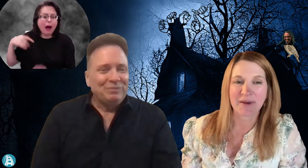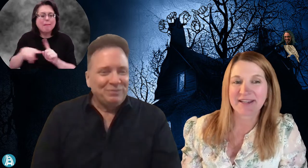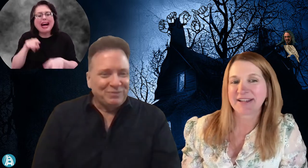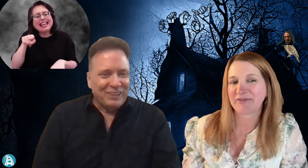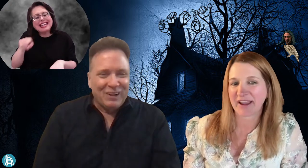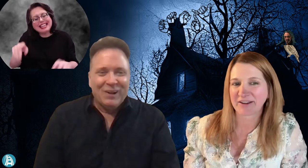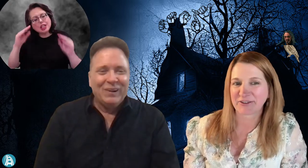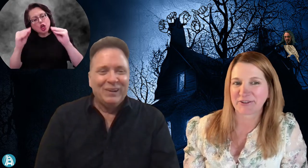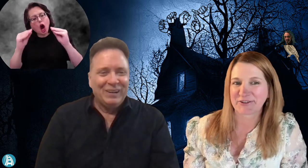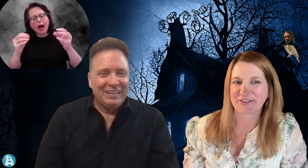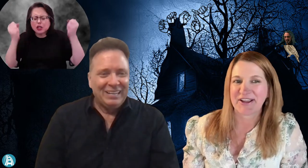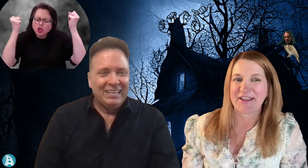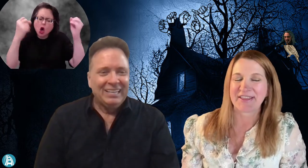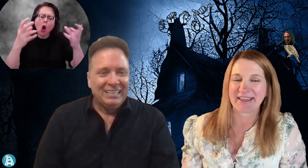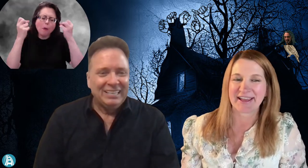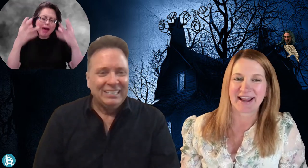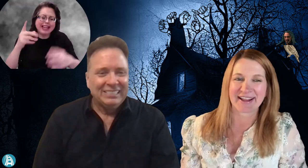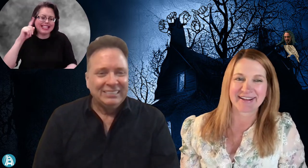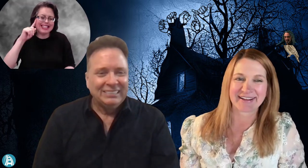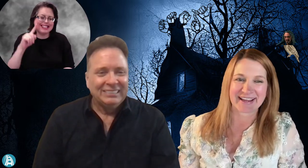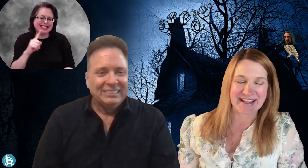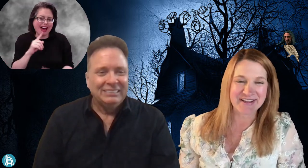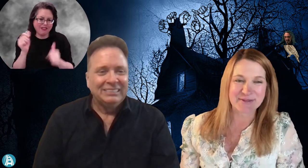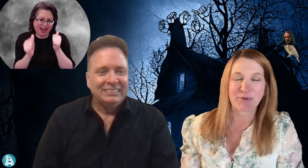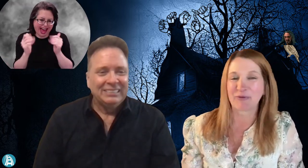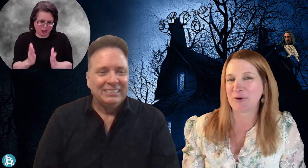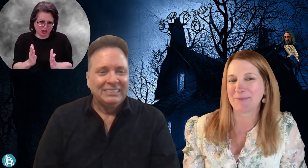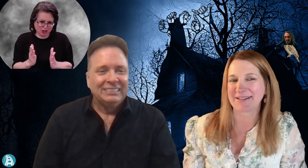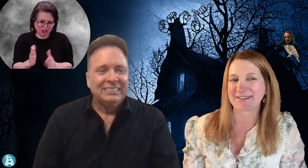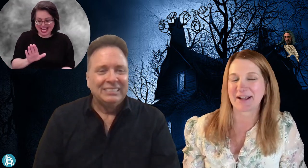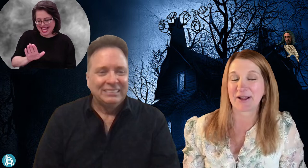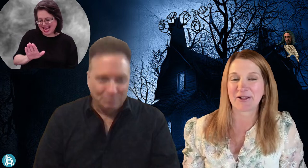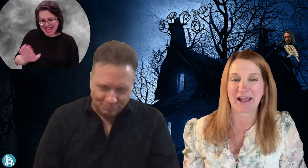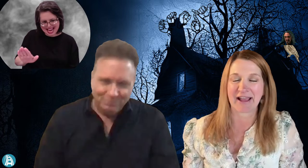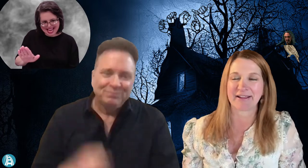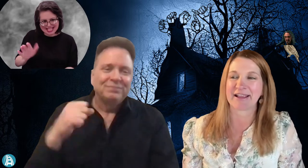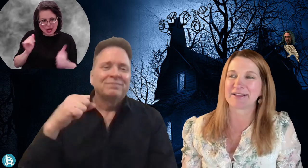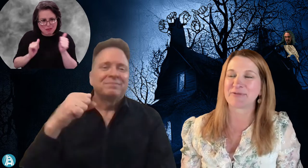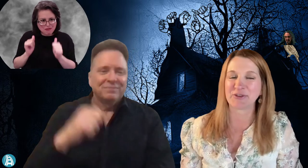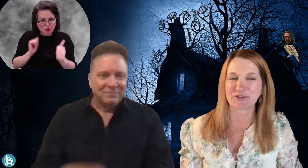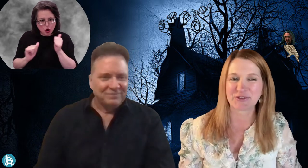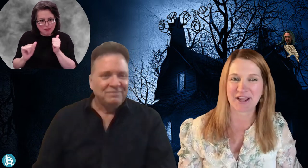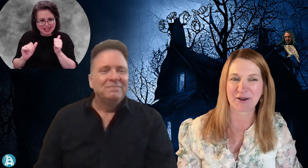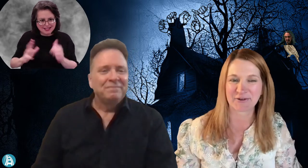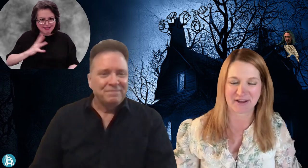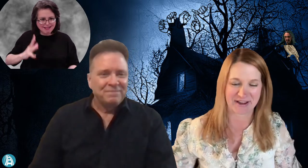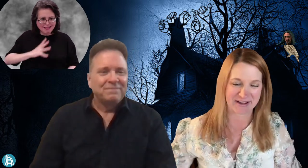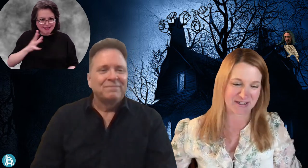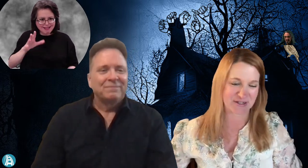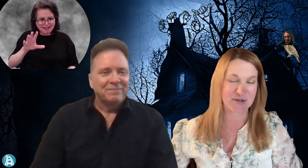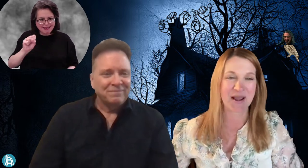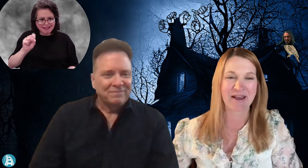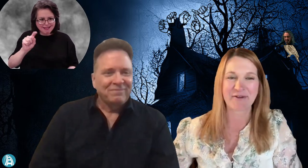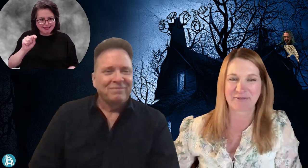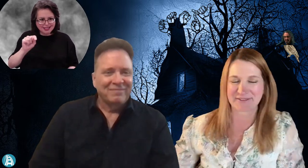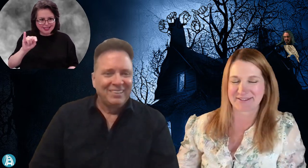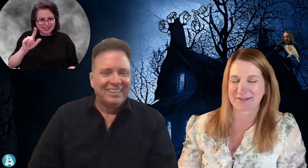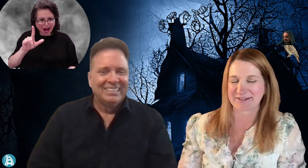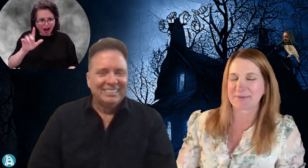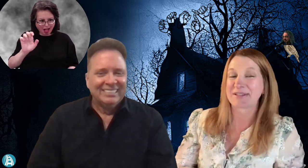many deaf actors that, like, his performance style has filtered down. And you have some